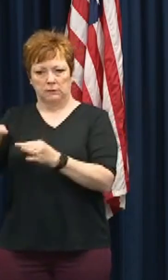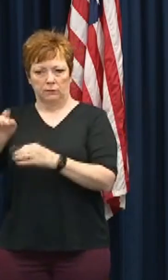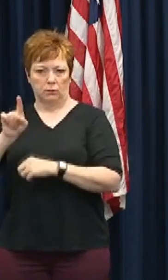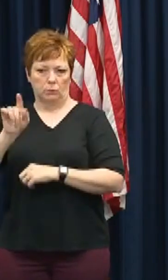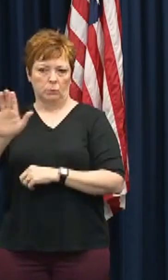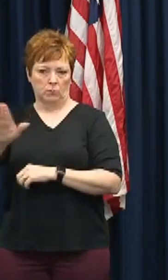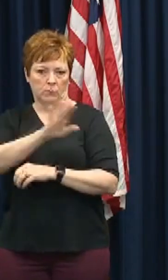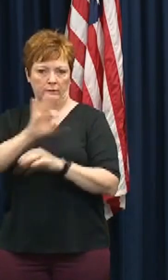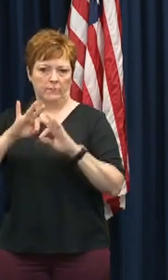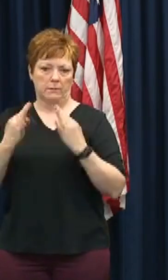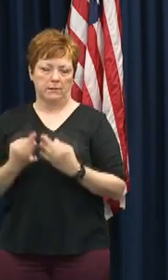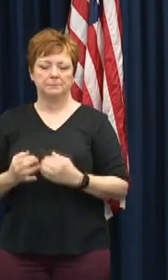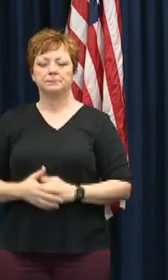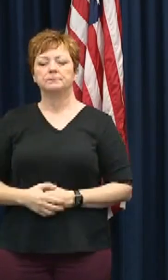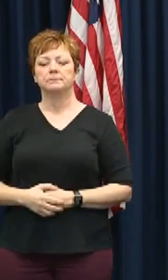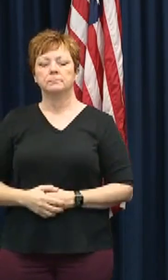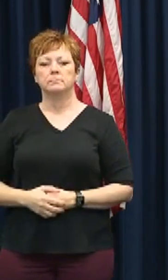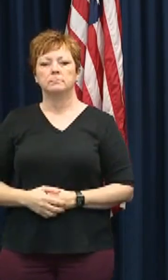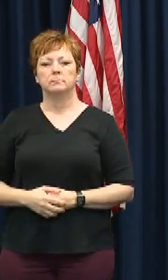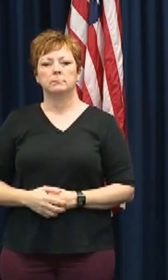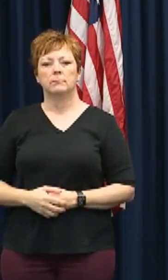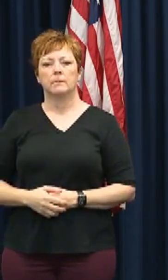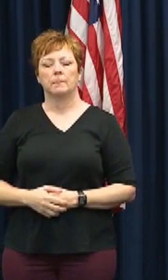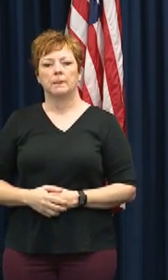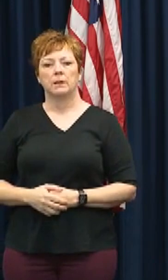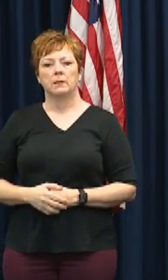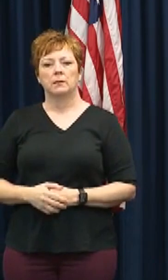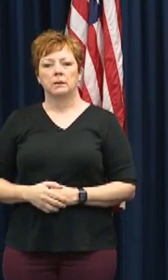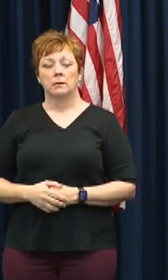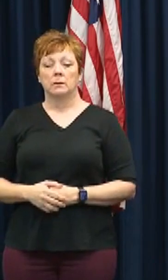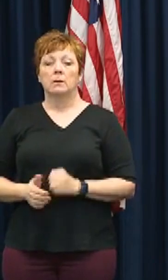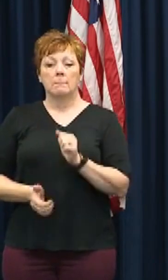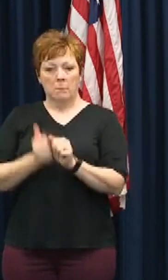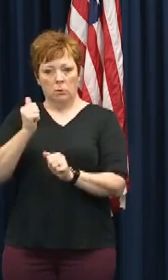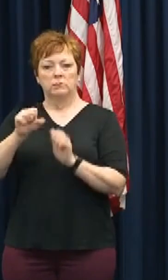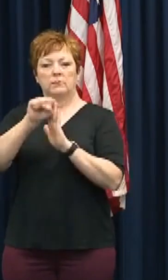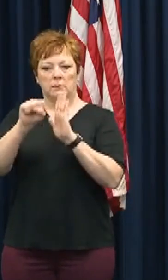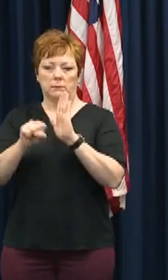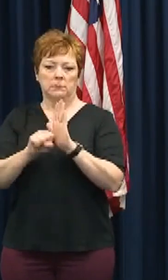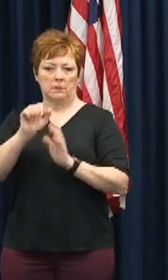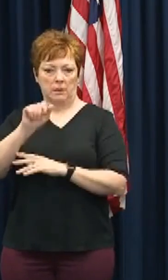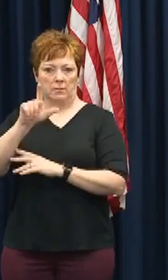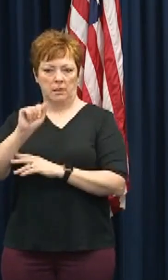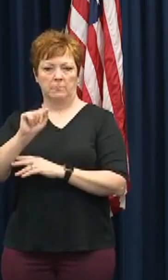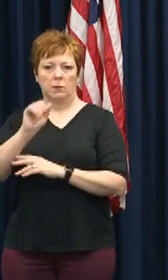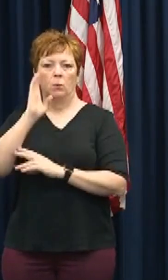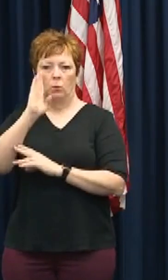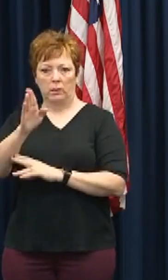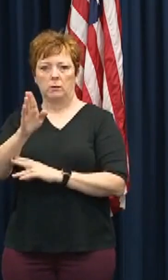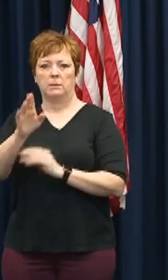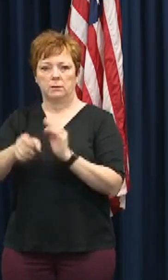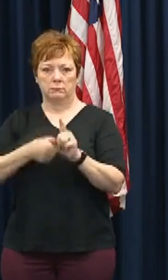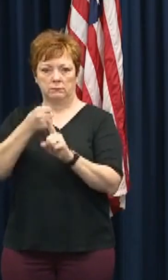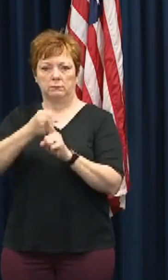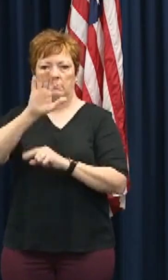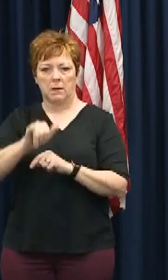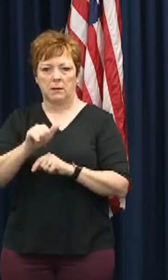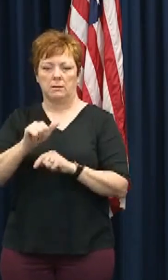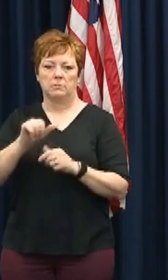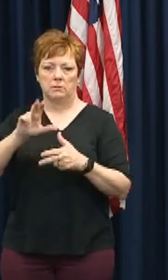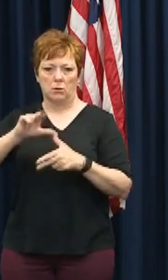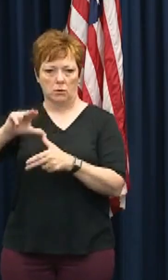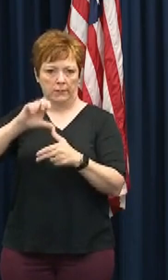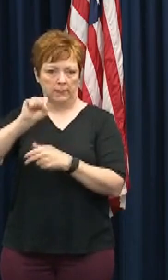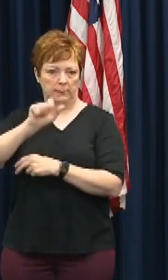projections of this storm have most of our state in the path as it moves on through. Most counties in Alabama can